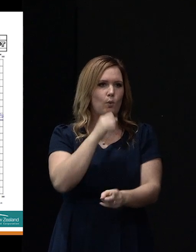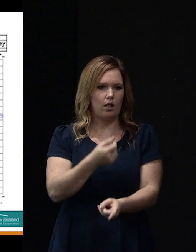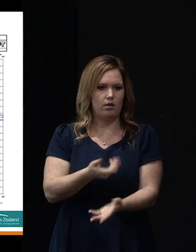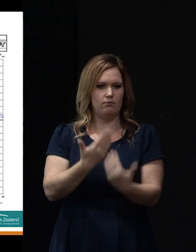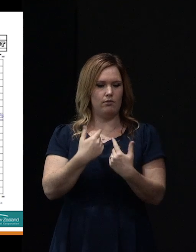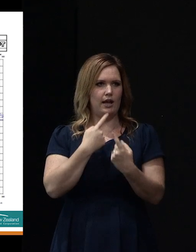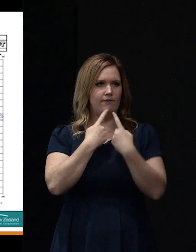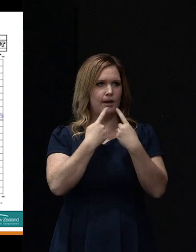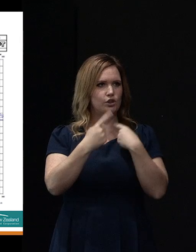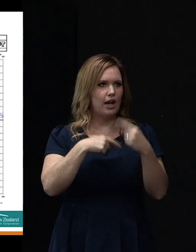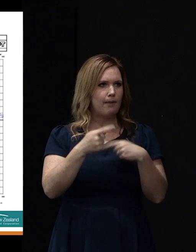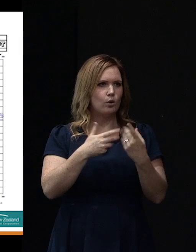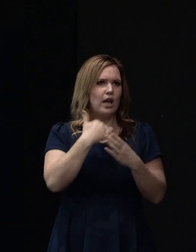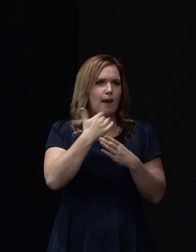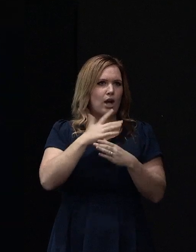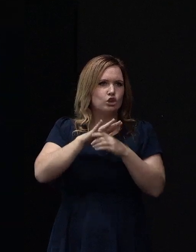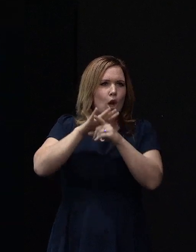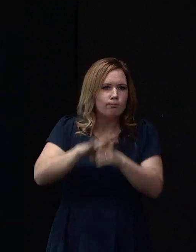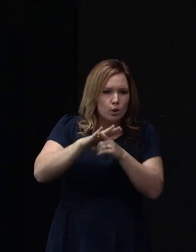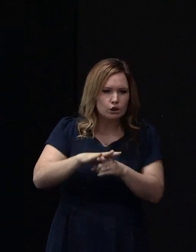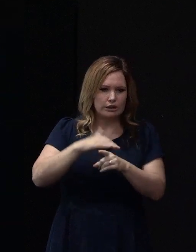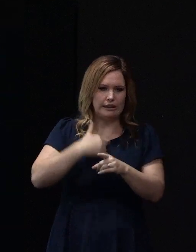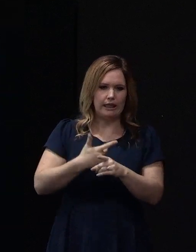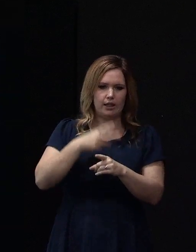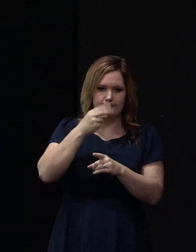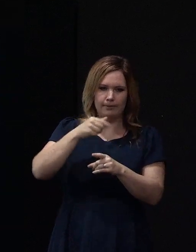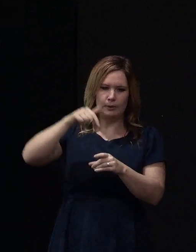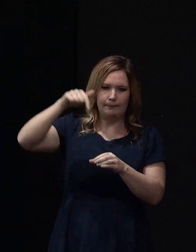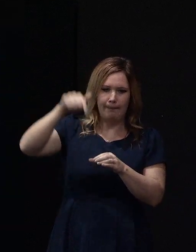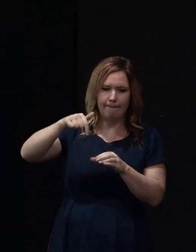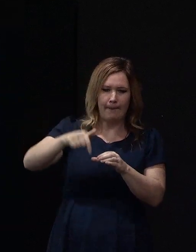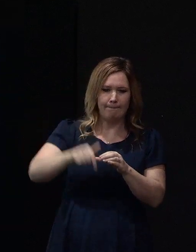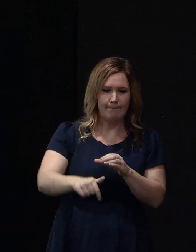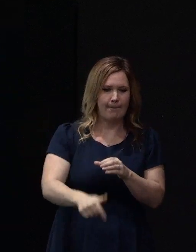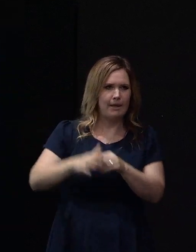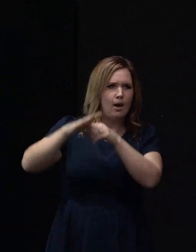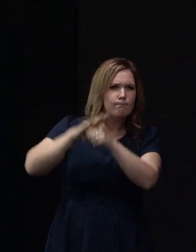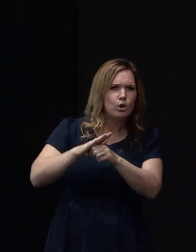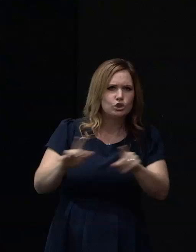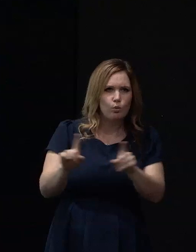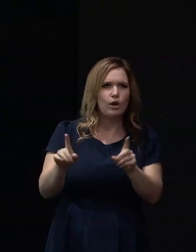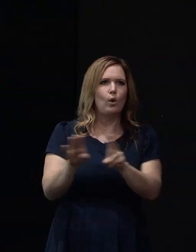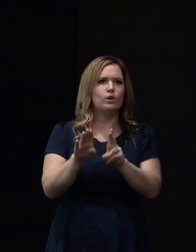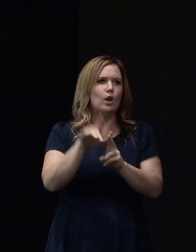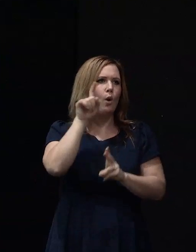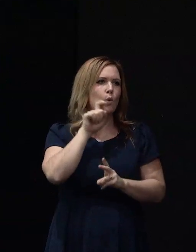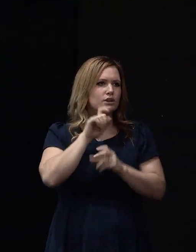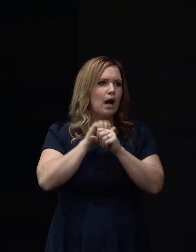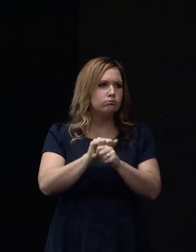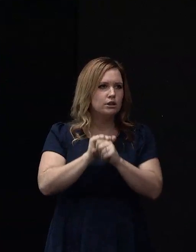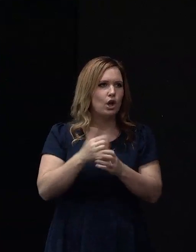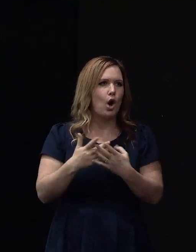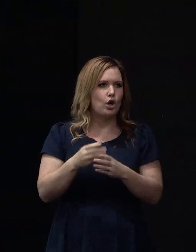like how much push does it take to push the cone into the ground what's the water pressure acting on the cone